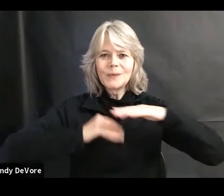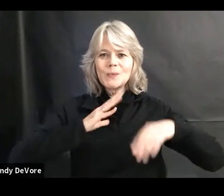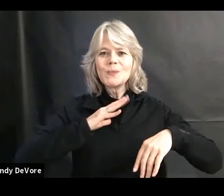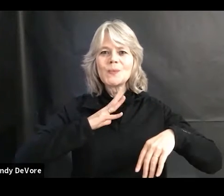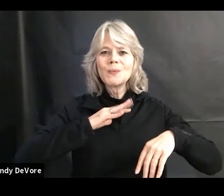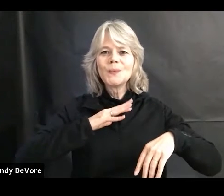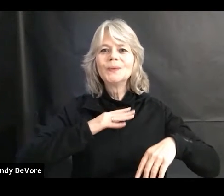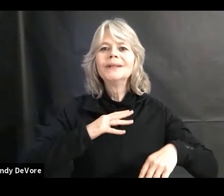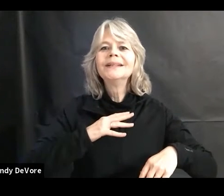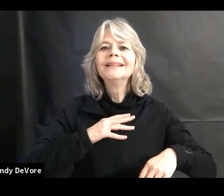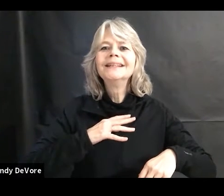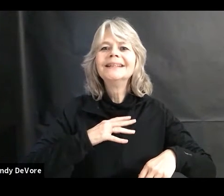And then find five candles.